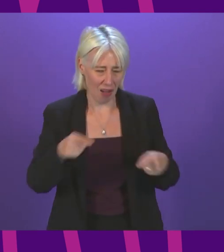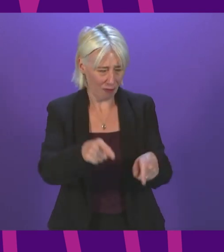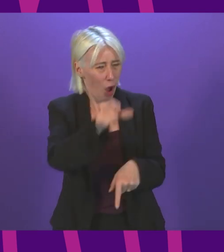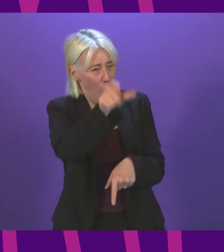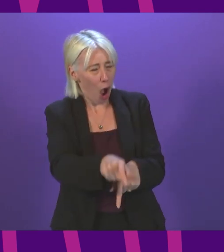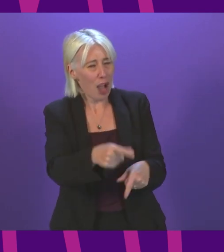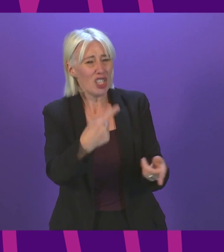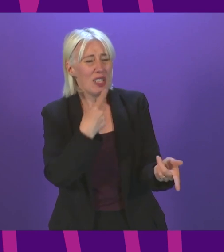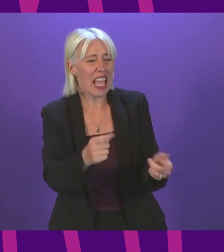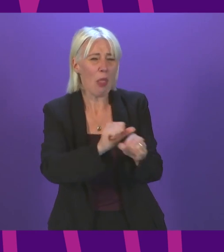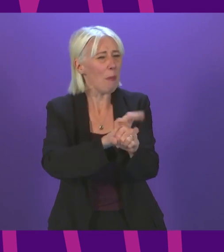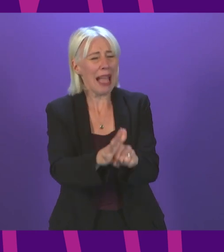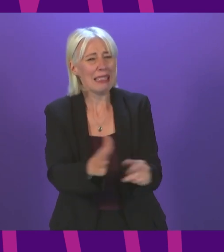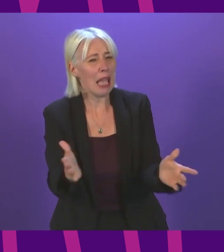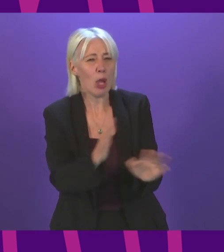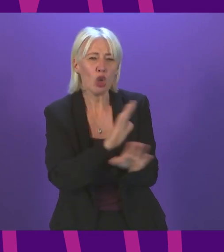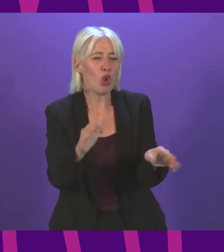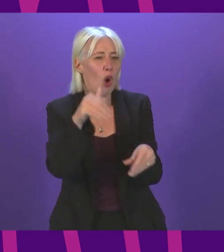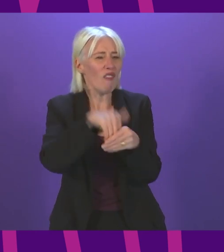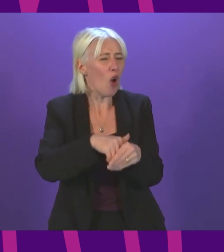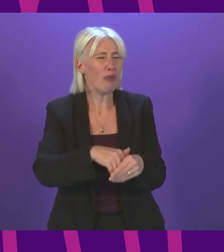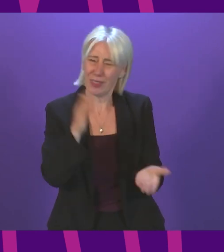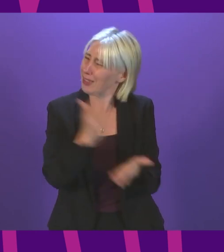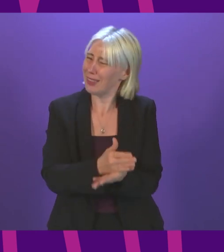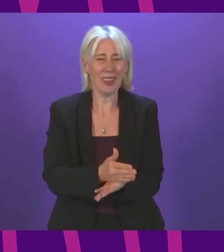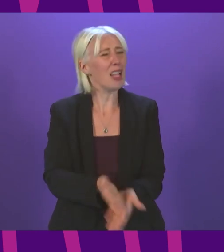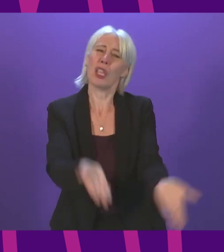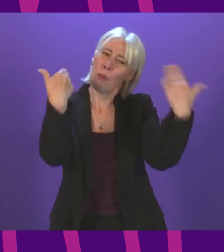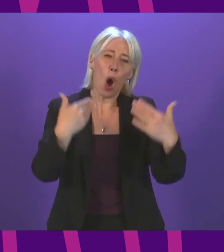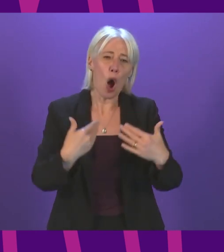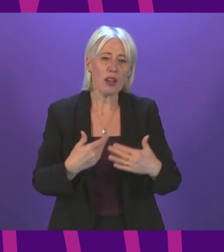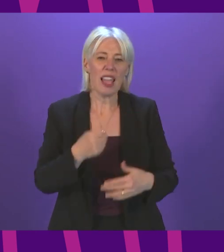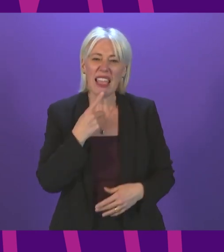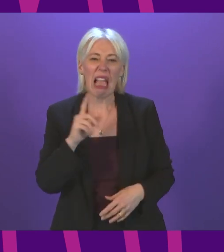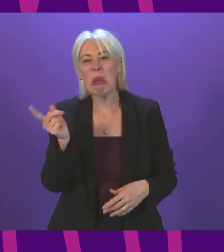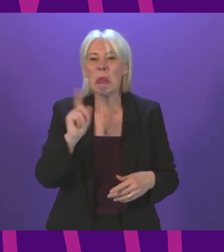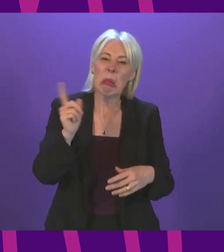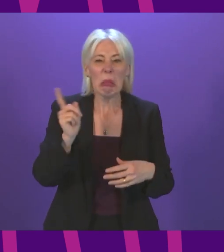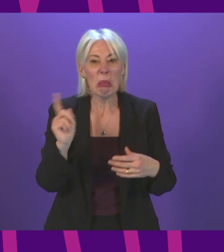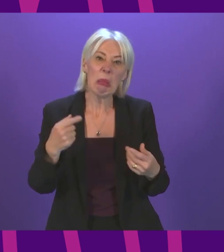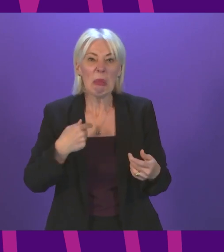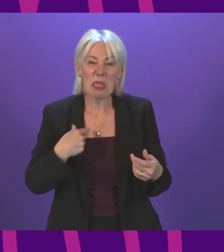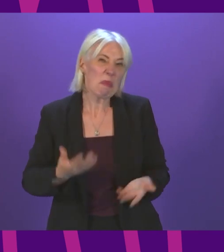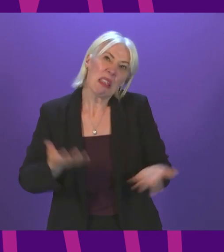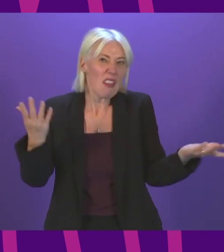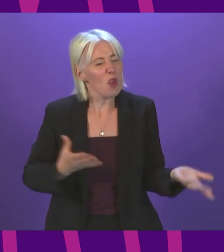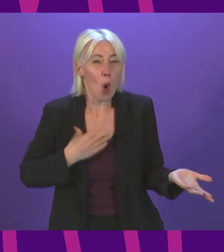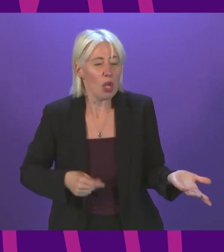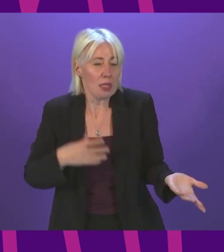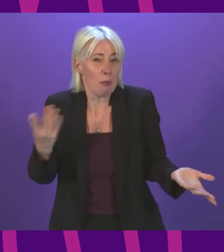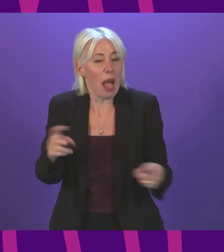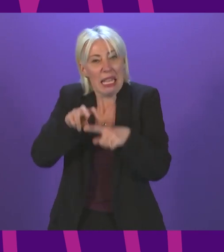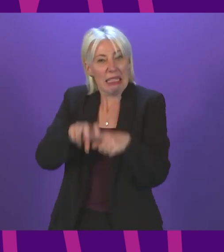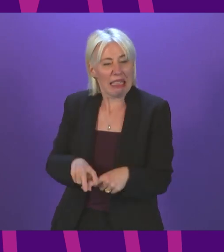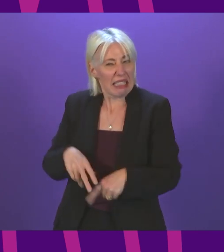the pandemic has played no role, I'm afraid, does him no favours. And he can wag his finger all he wishes to do from a sedentary position.